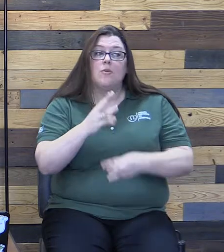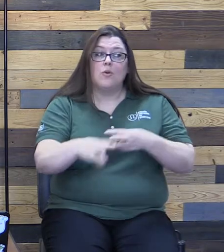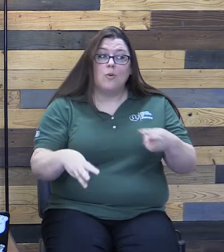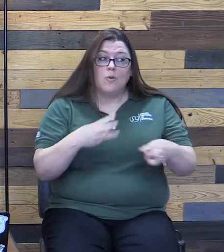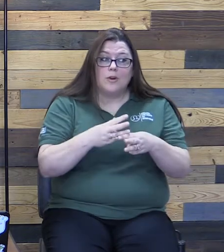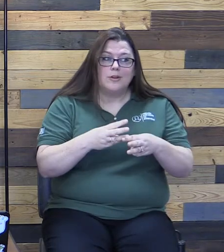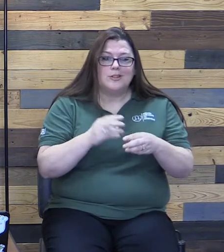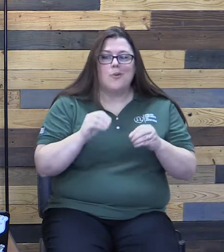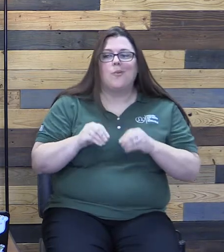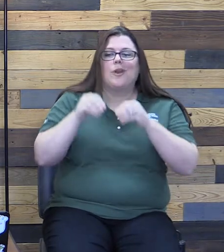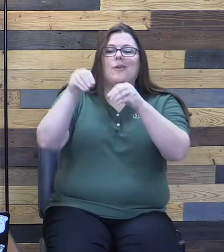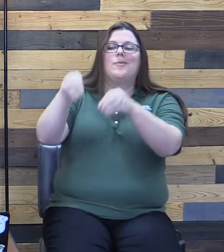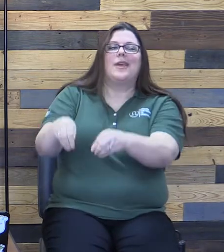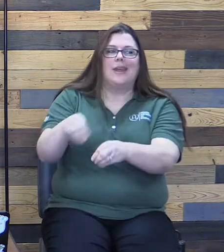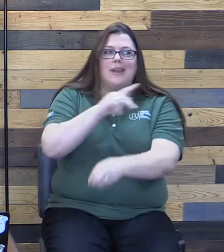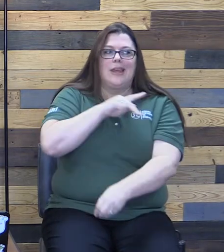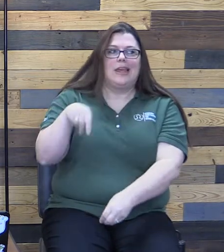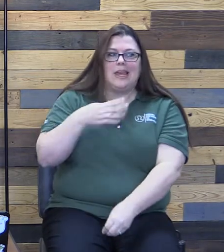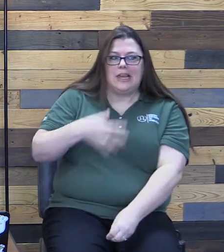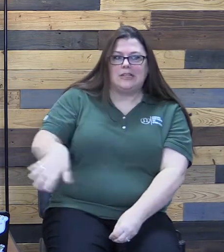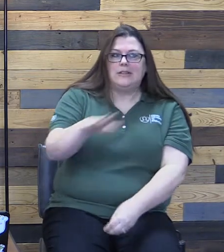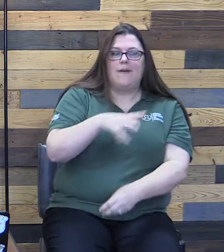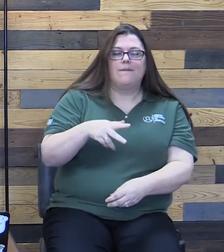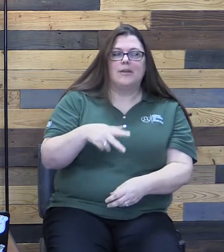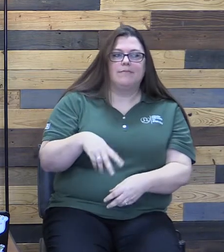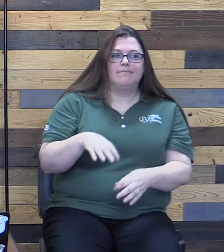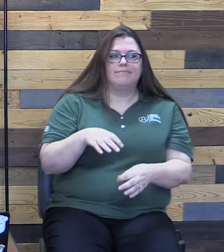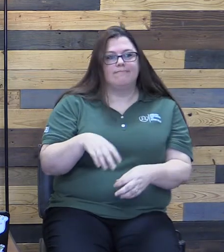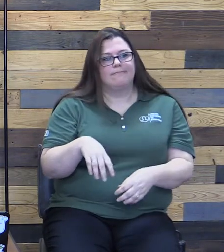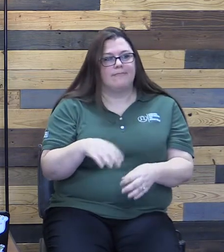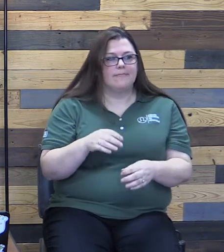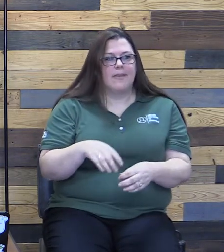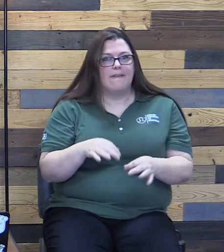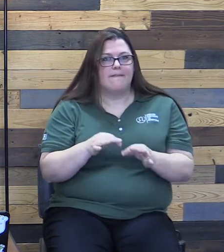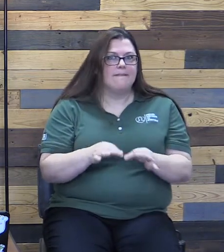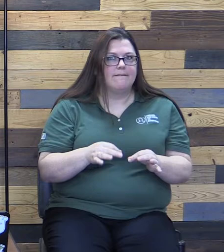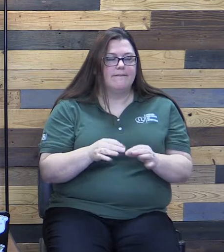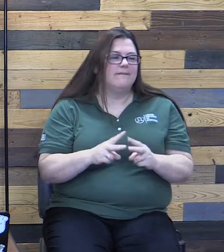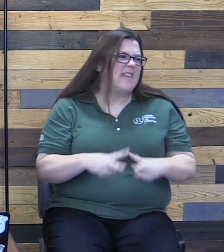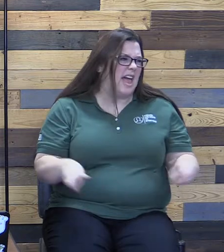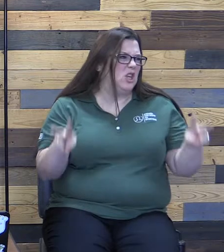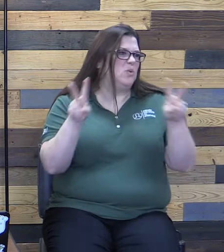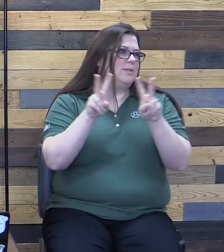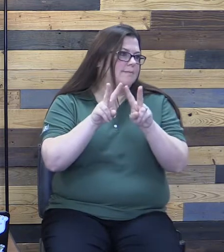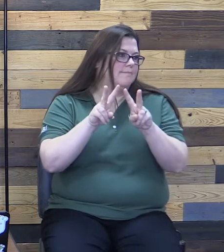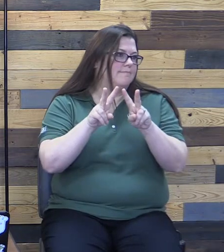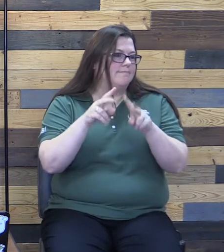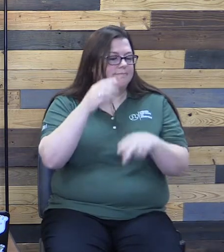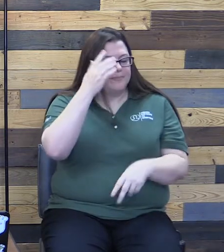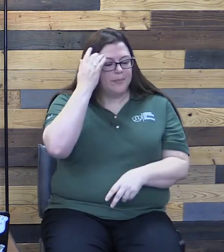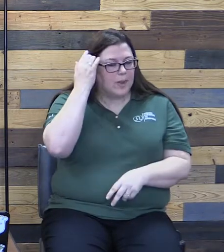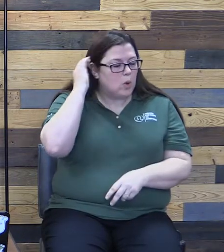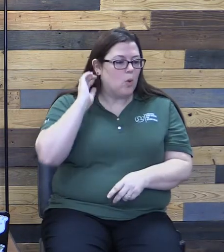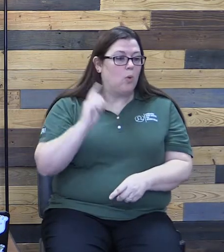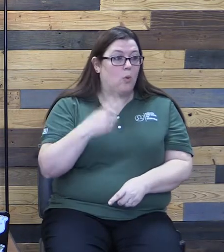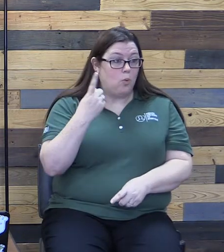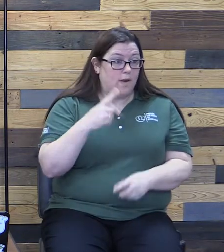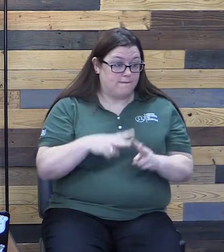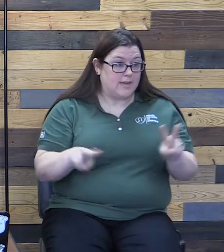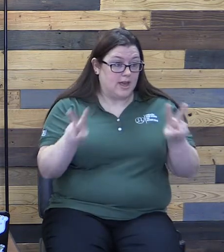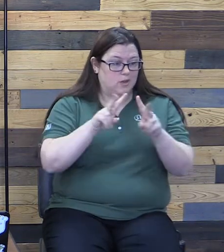into kingdom values. And one of the kingdom values that shifted in this moment was the idea of kingdom.